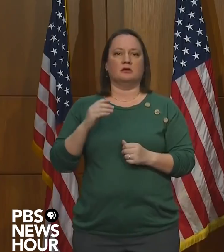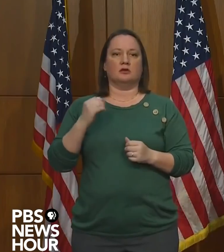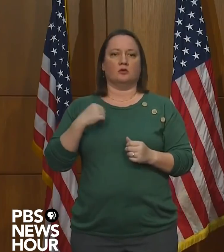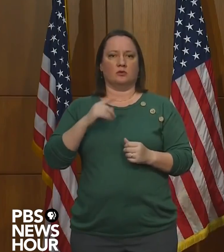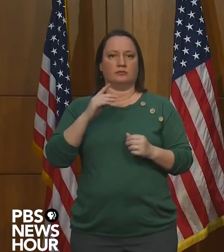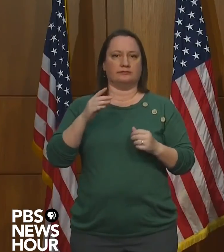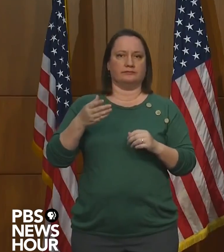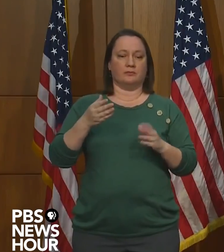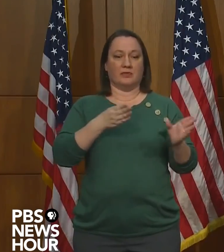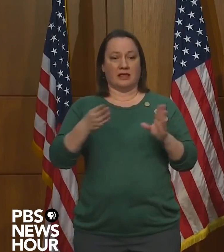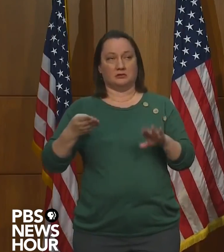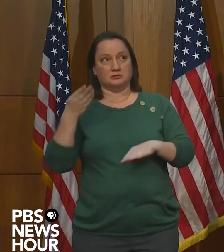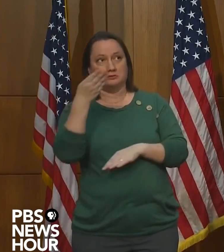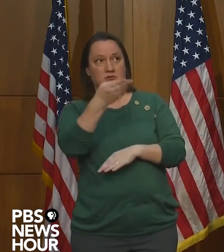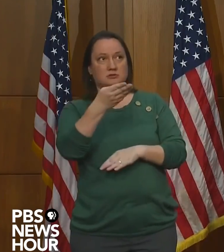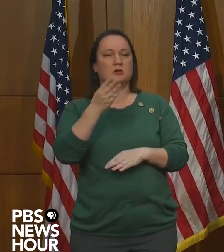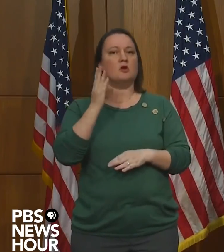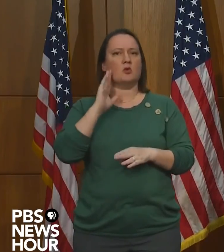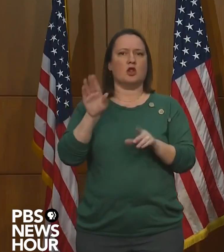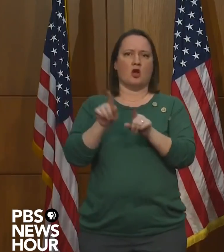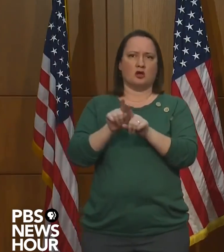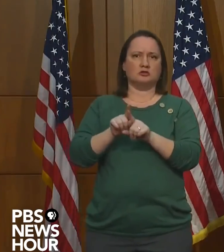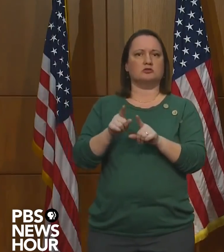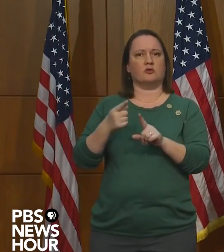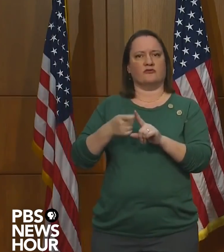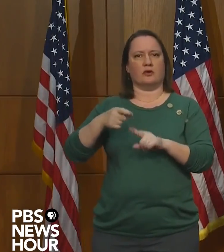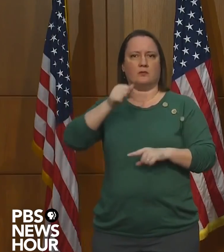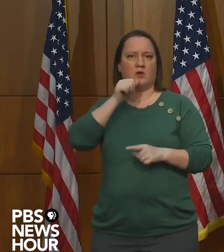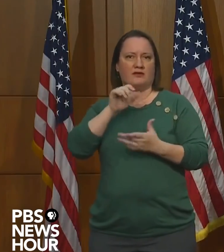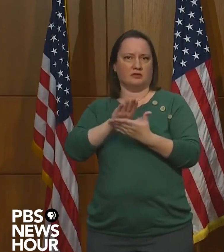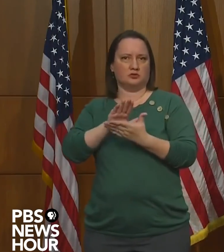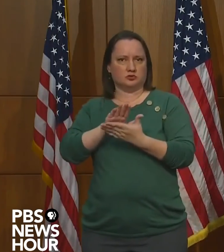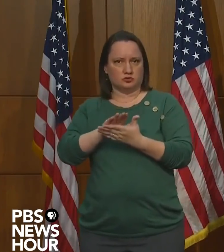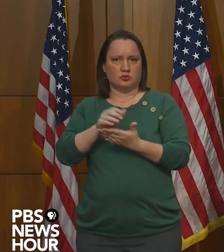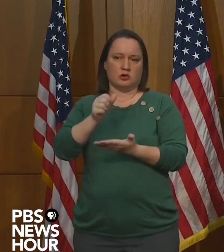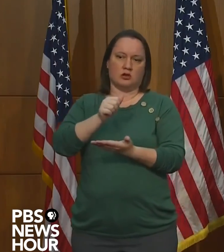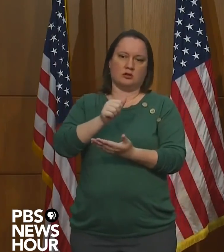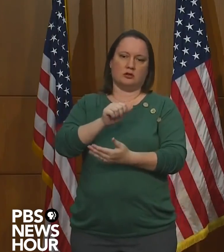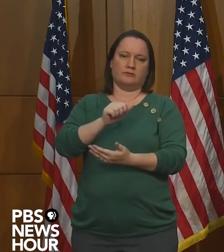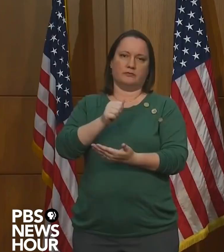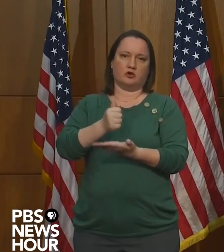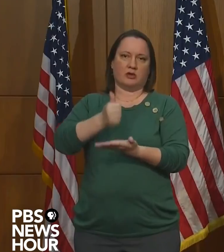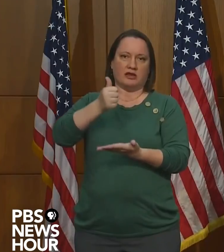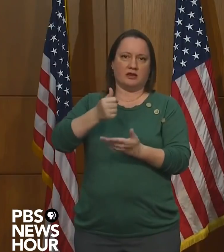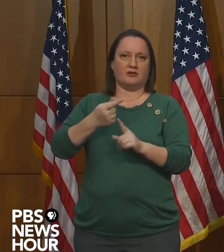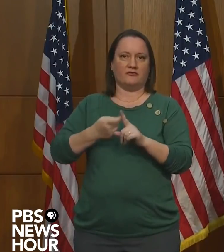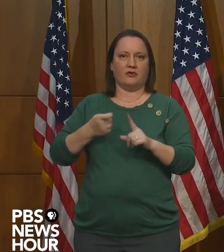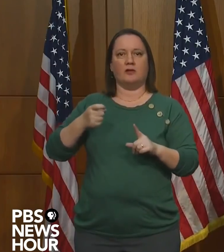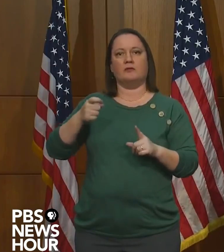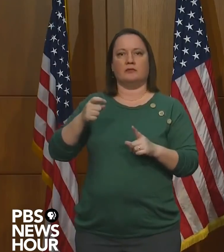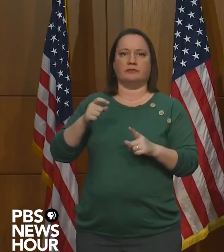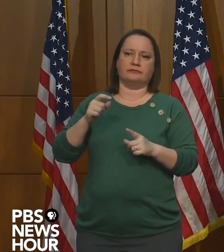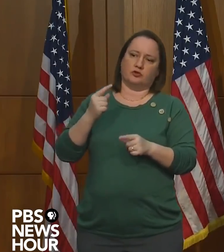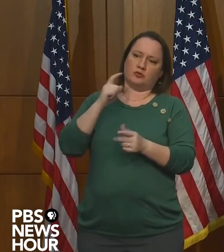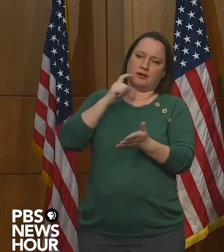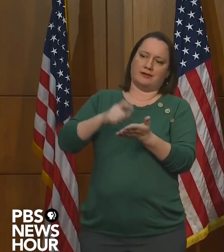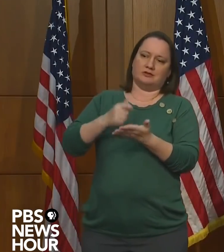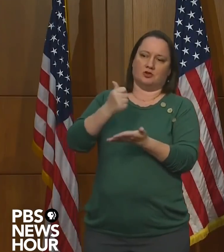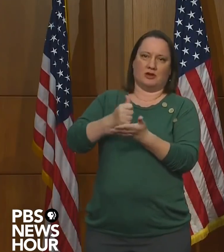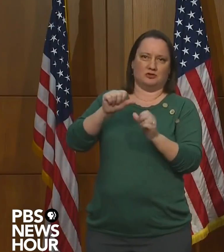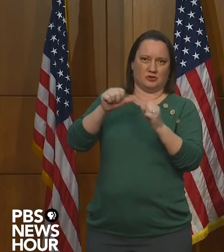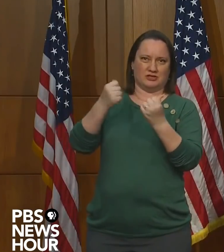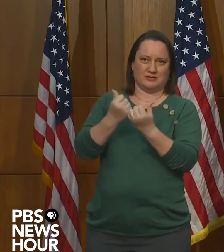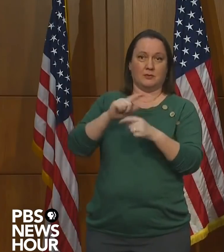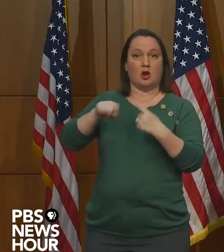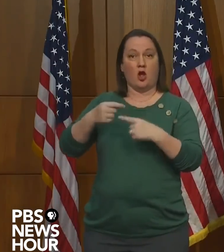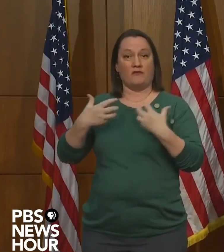plans submitted by private schools accredited through the VCPE-approved state-recognized accrediting associations. But all of those health